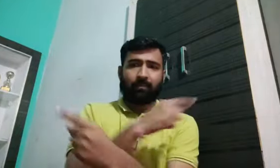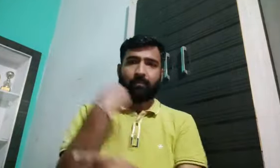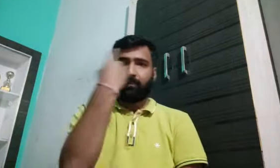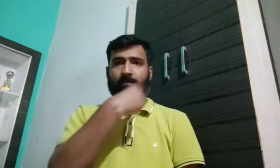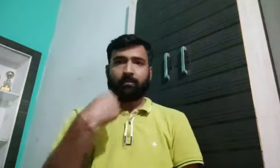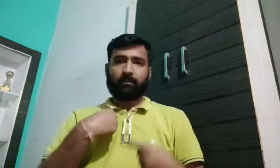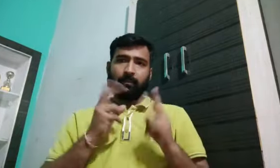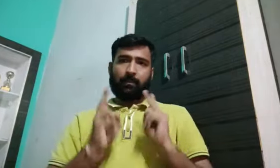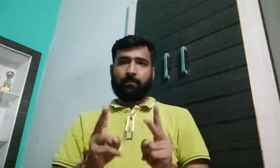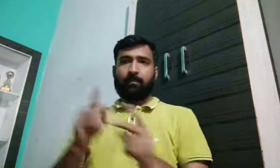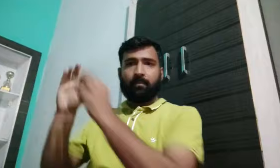Sorry!